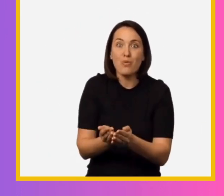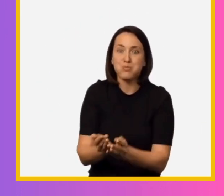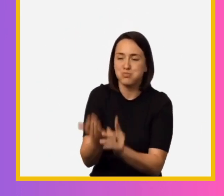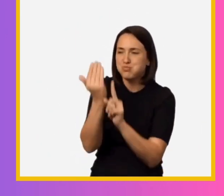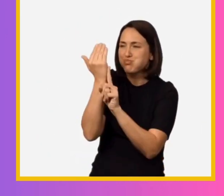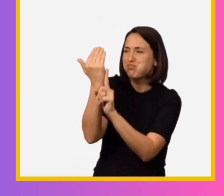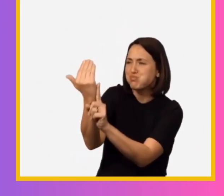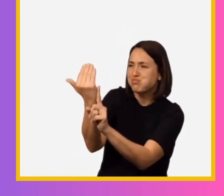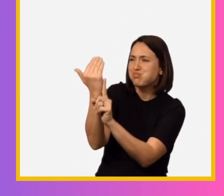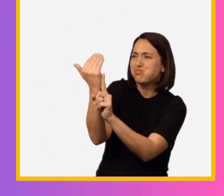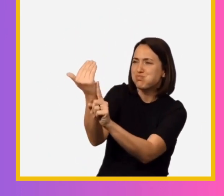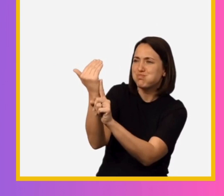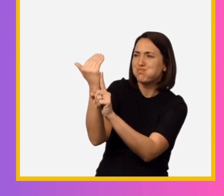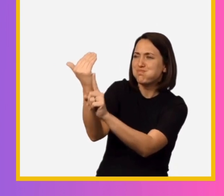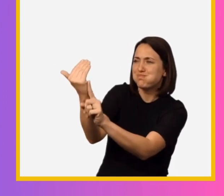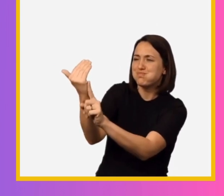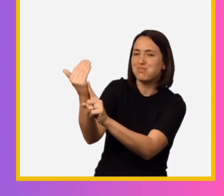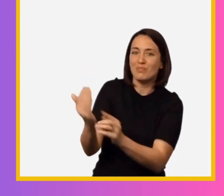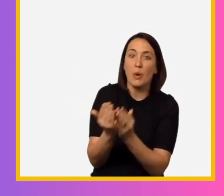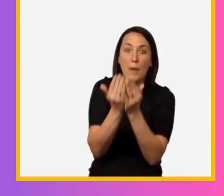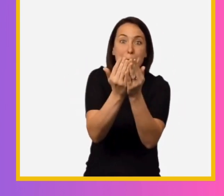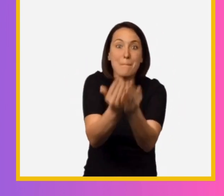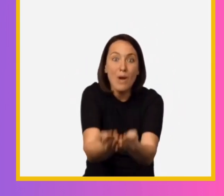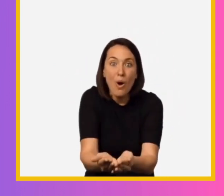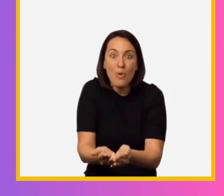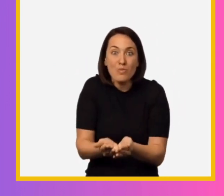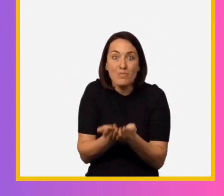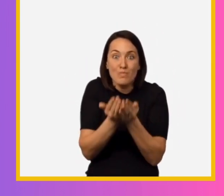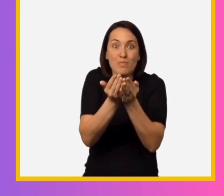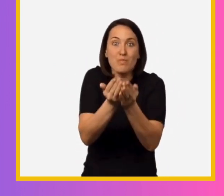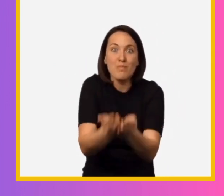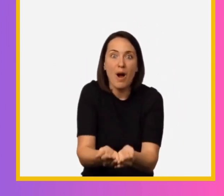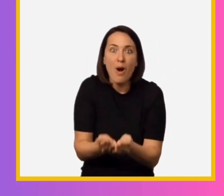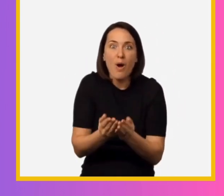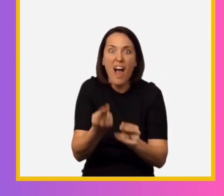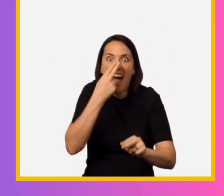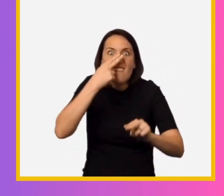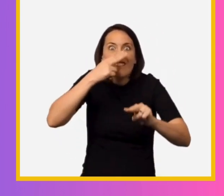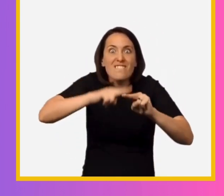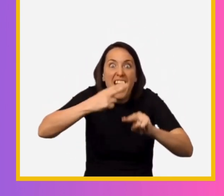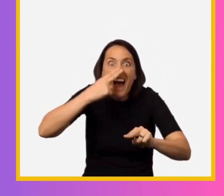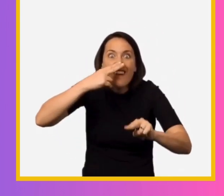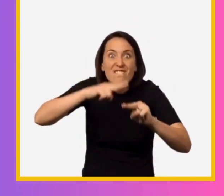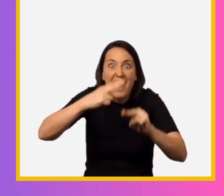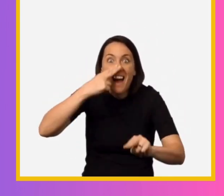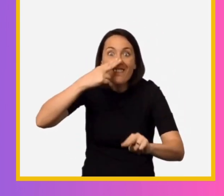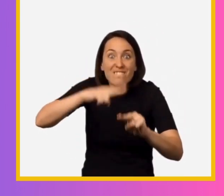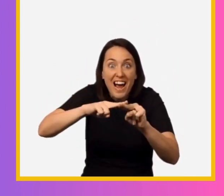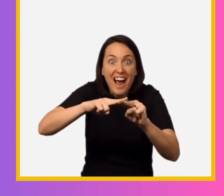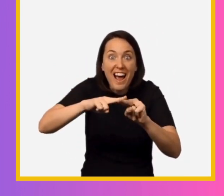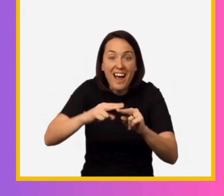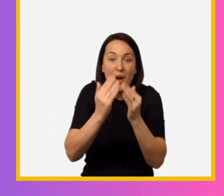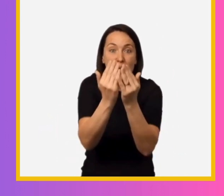sail sail sail boat boat fun fun fun